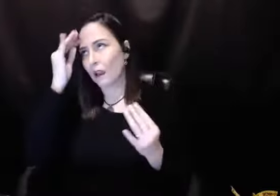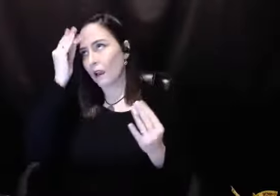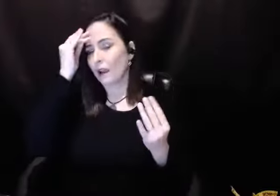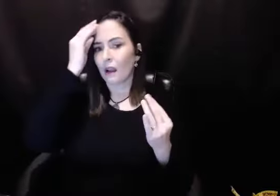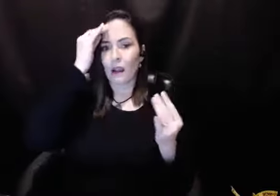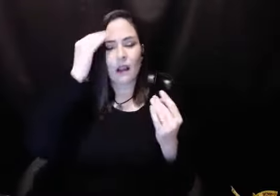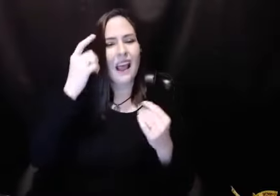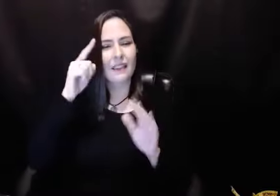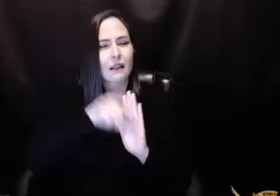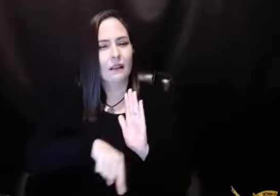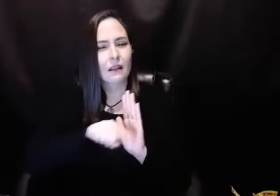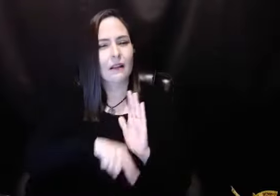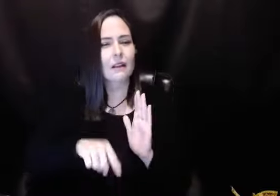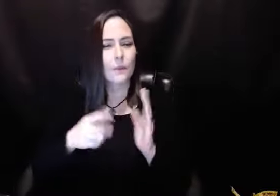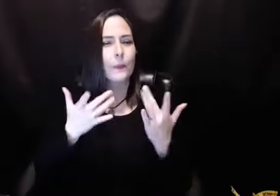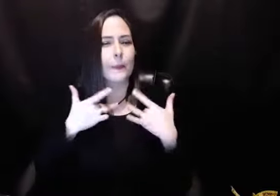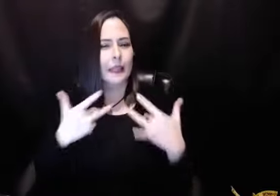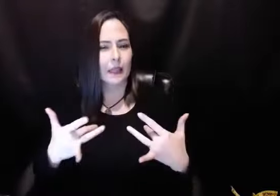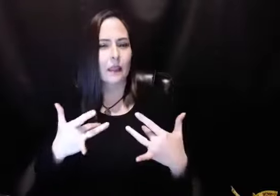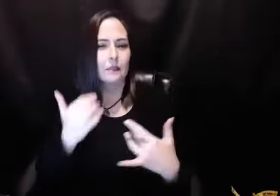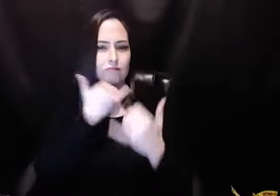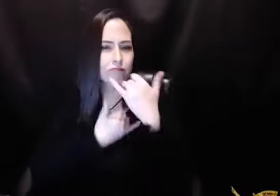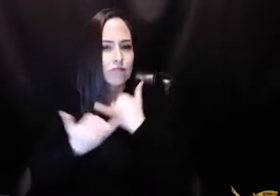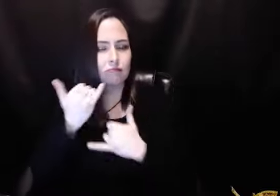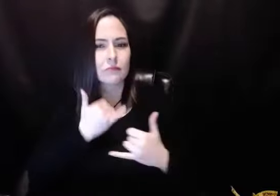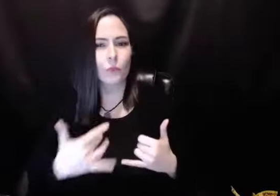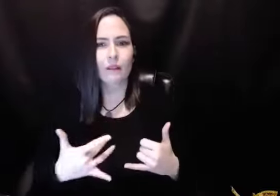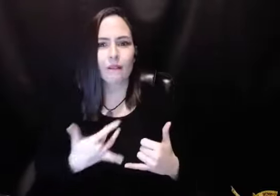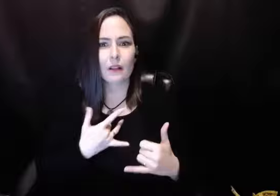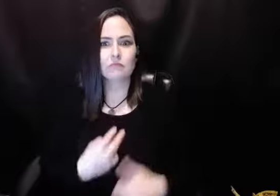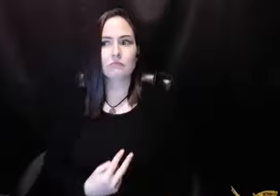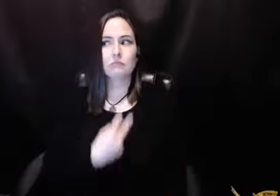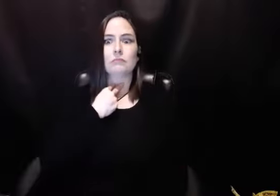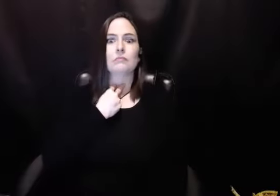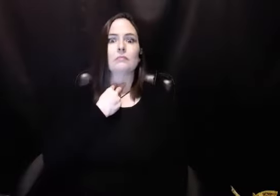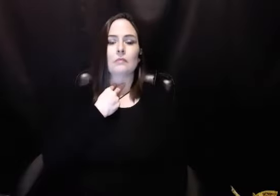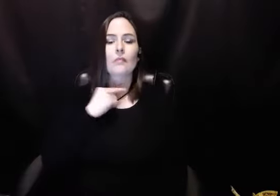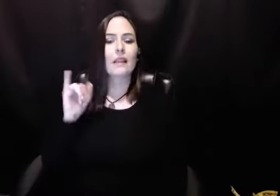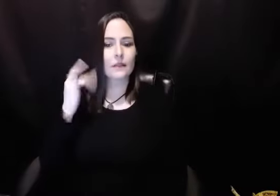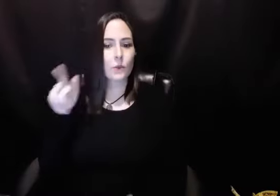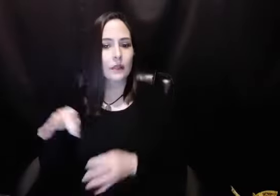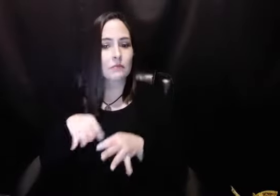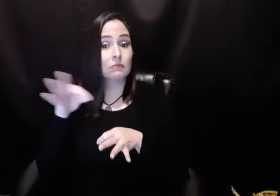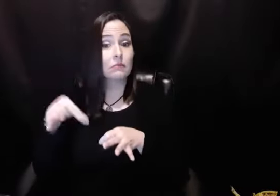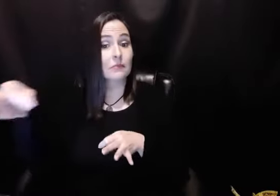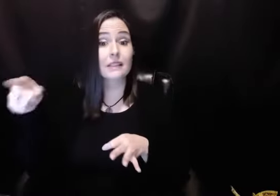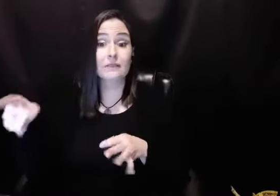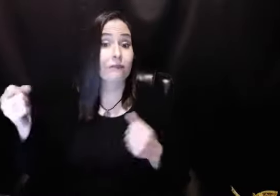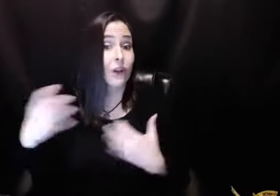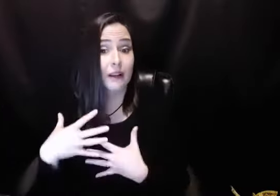torturing himself unnecessarily. And I think so many times that's what our defects do. They just immobilize us. And